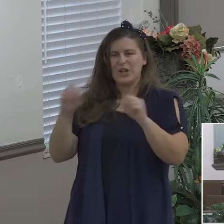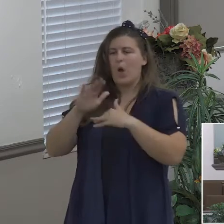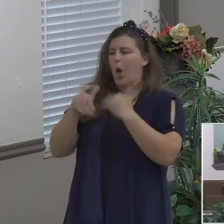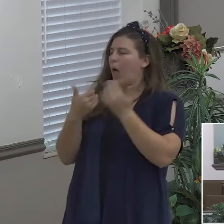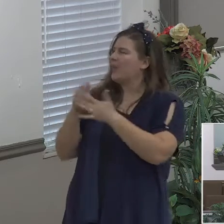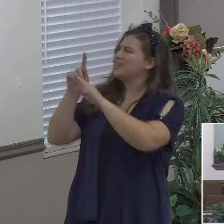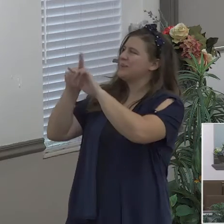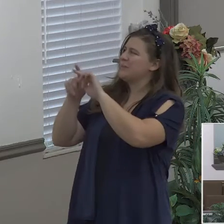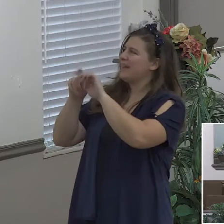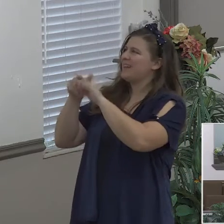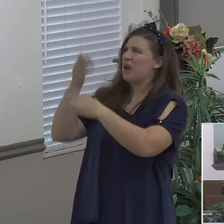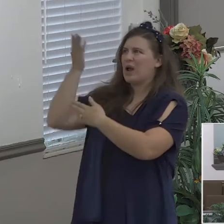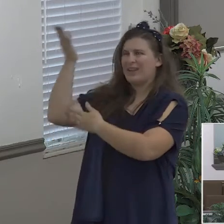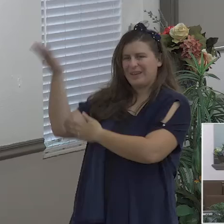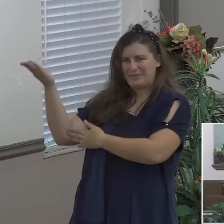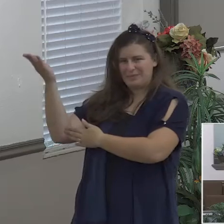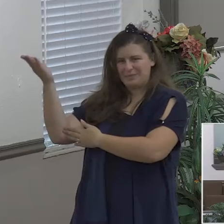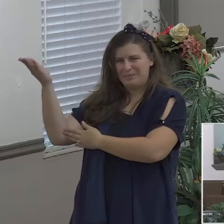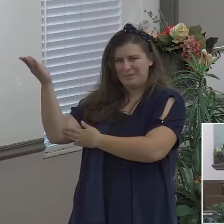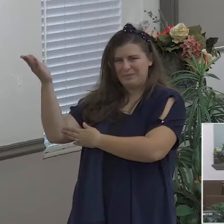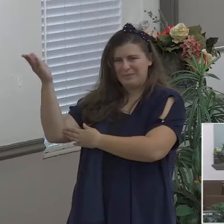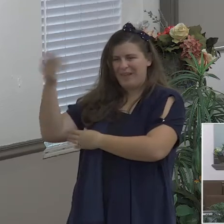I didn't deserve to be saved